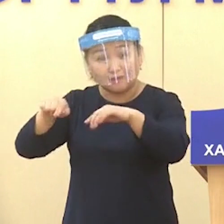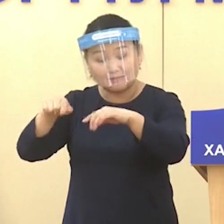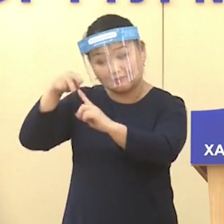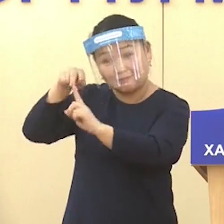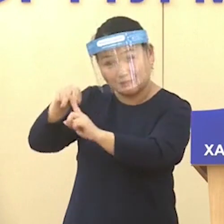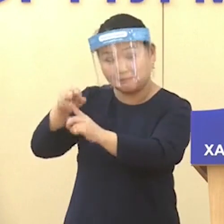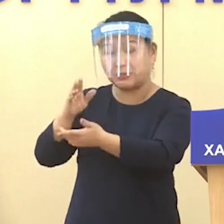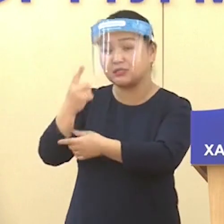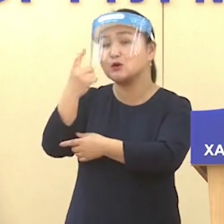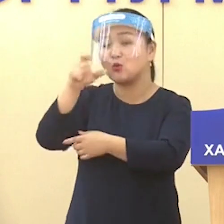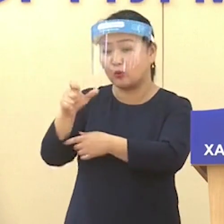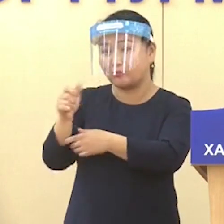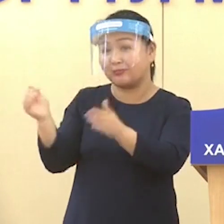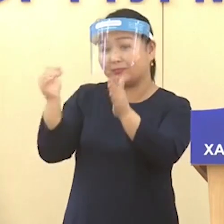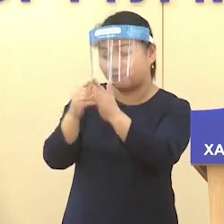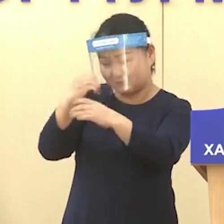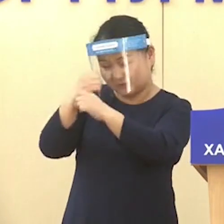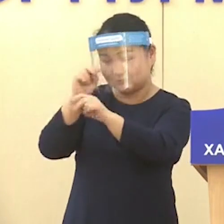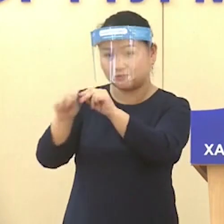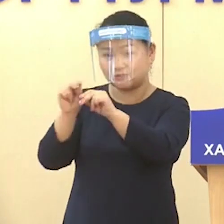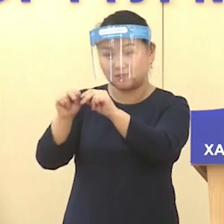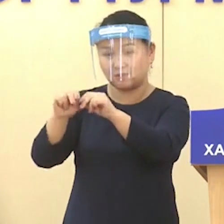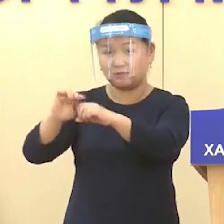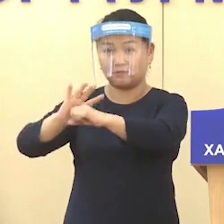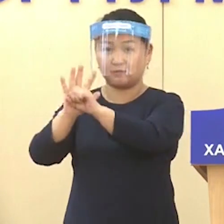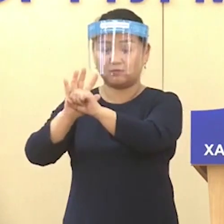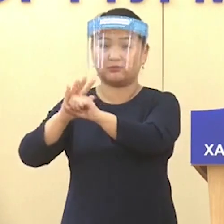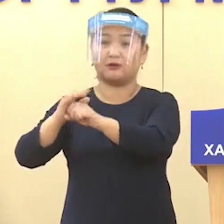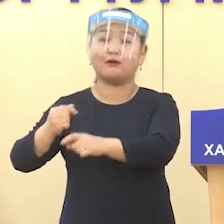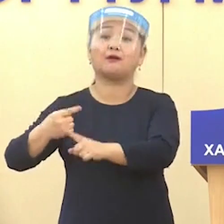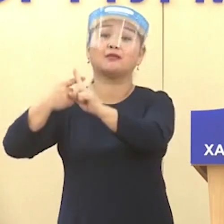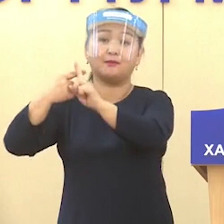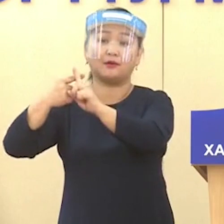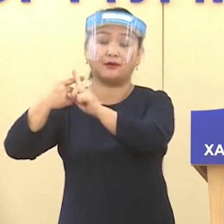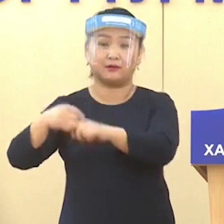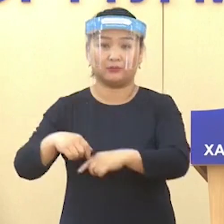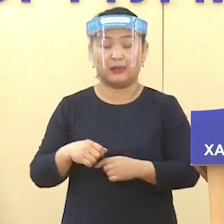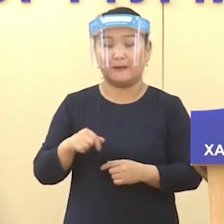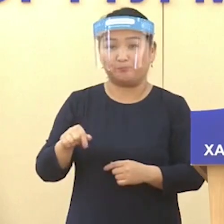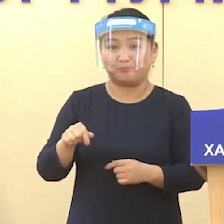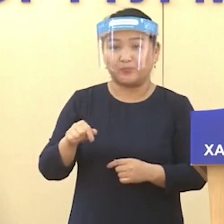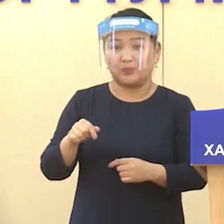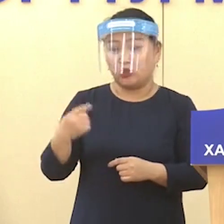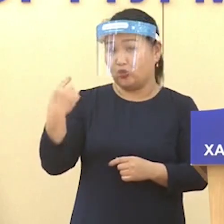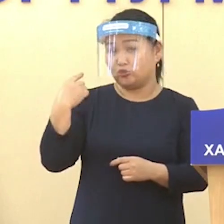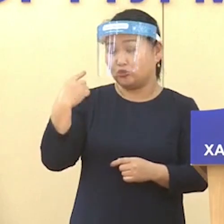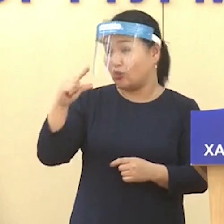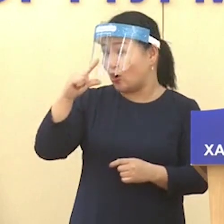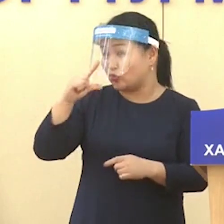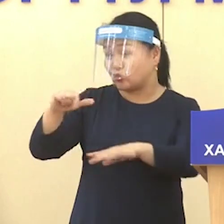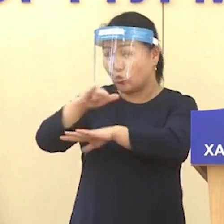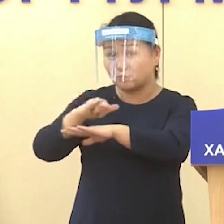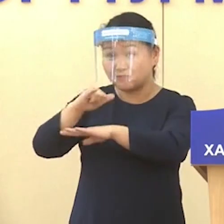Communicable Diseases upon arrival from Frankfurt on May 3rd on a charter flight tested positive for COVID-19